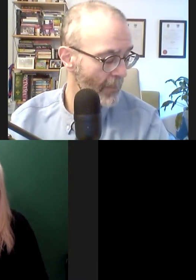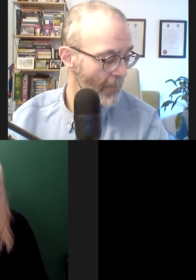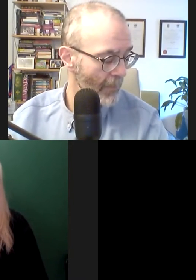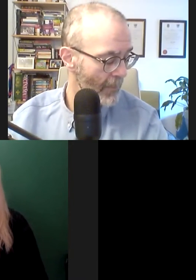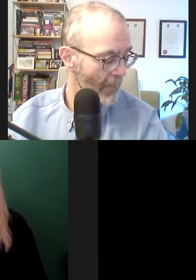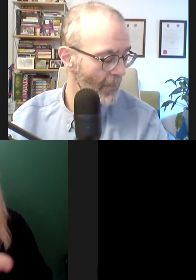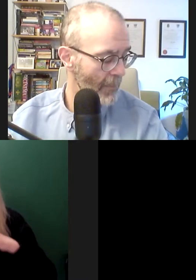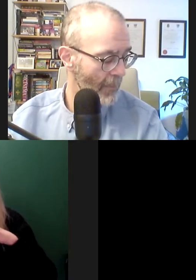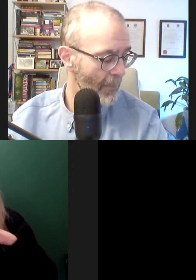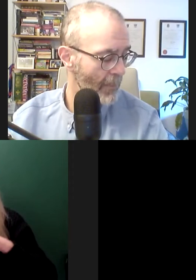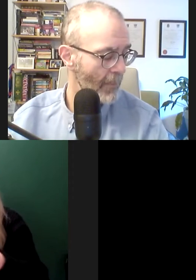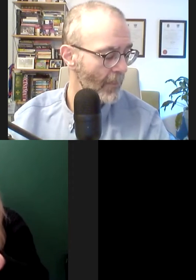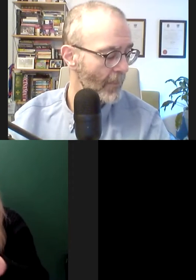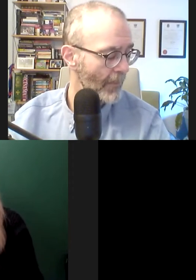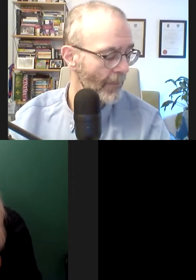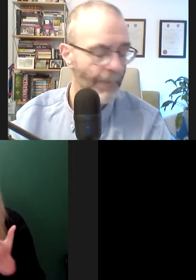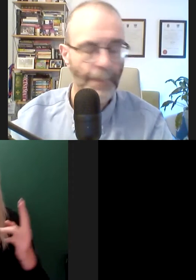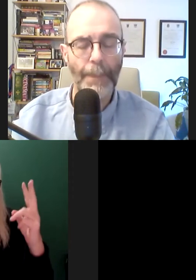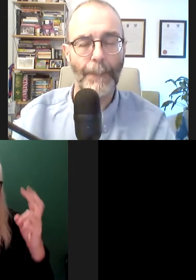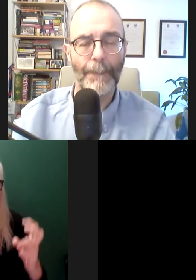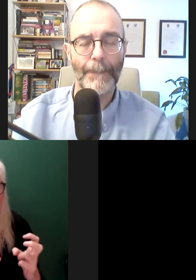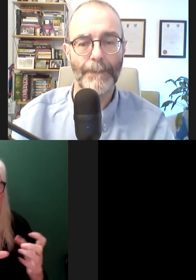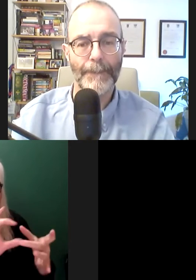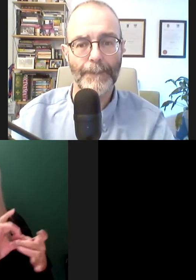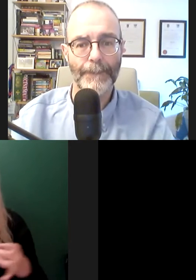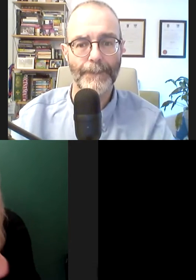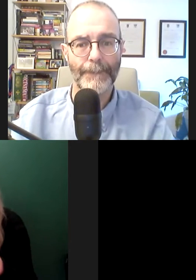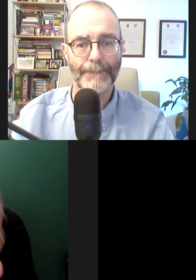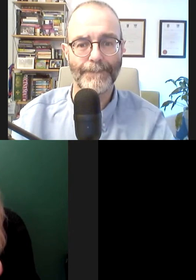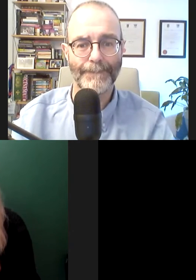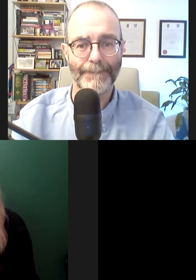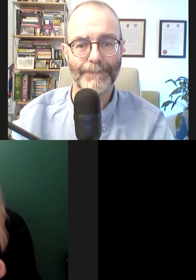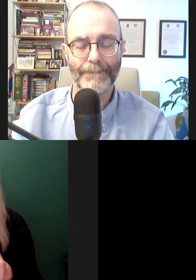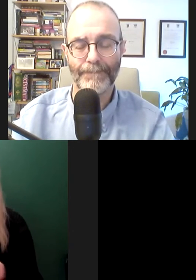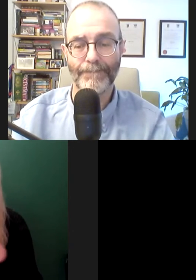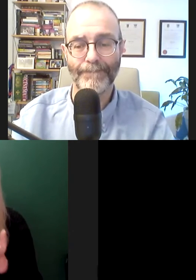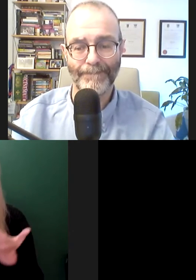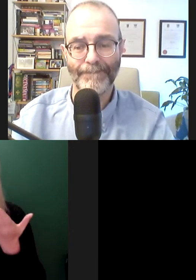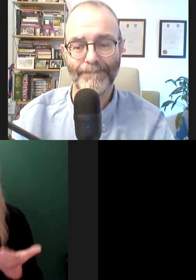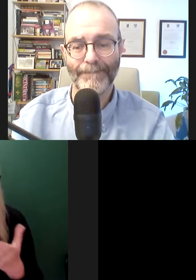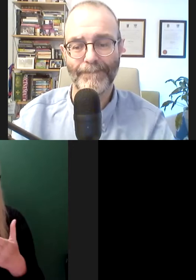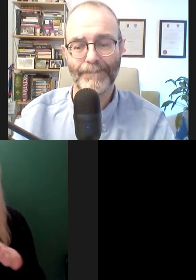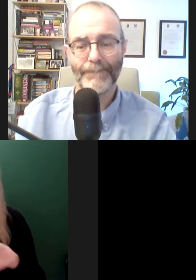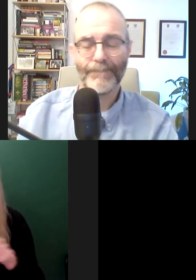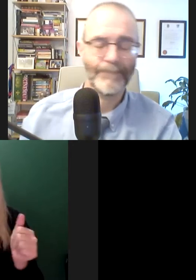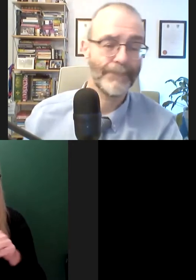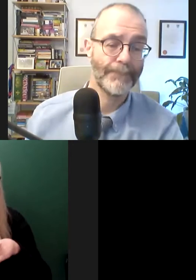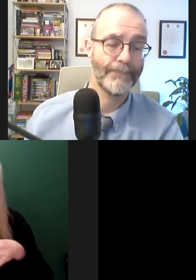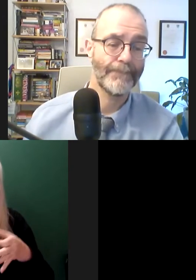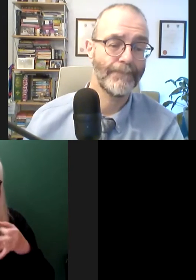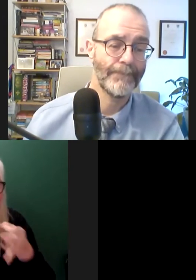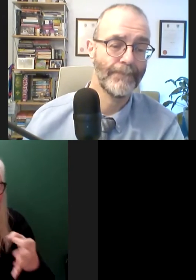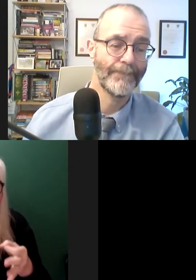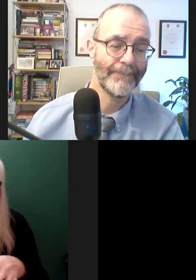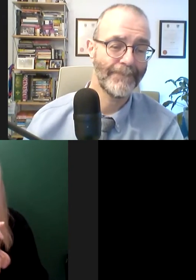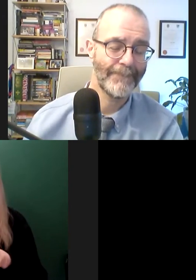some of the themes in this in next year. So now, without further ado, and enough talk out of